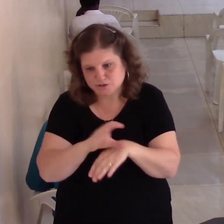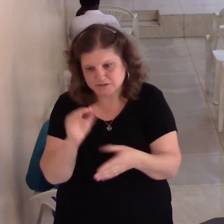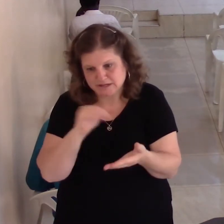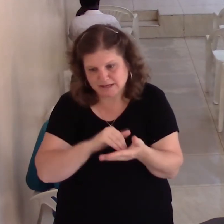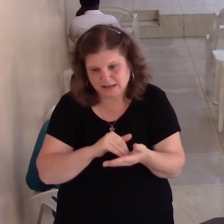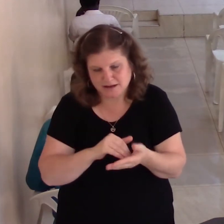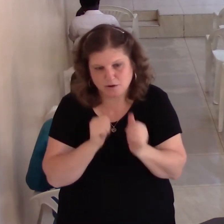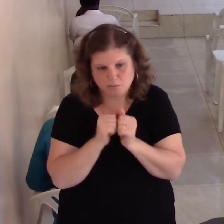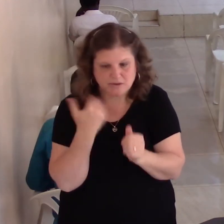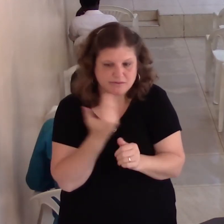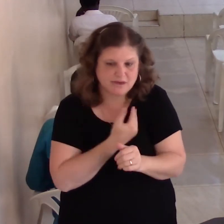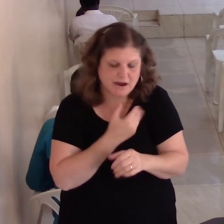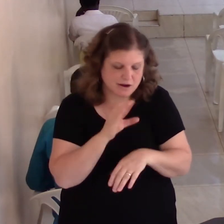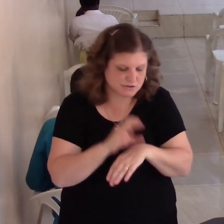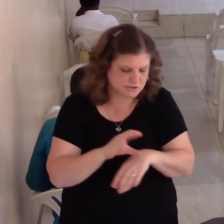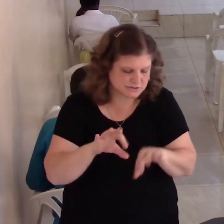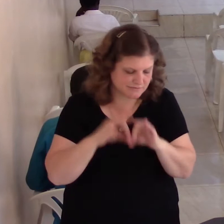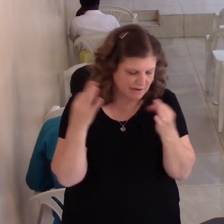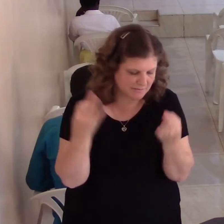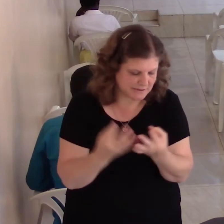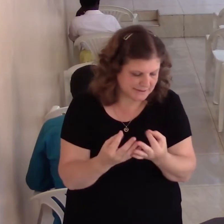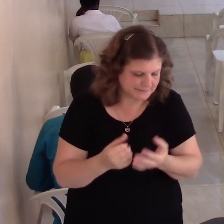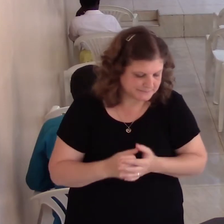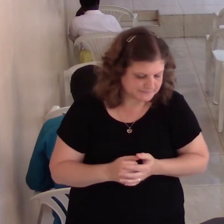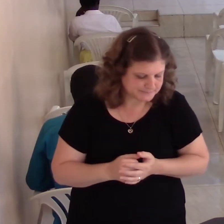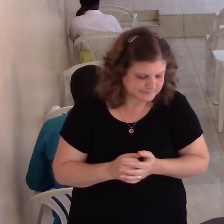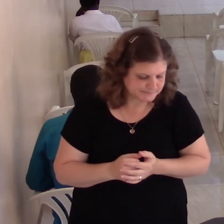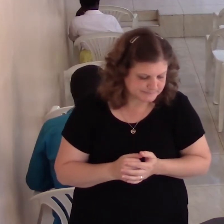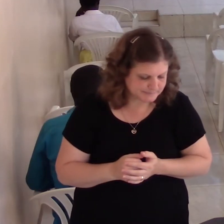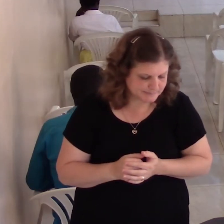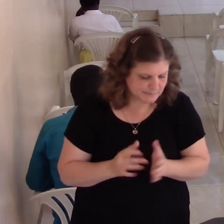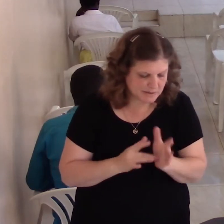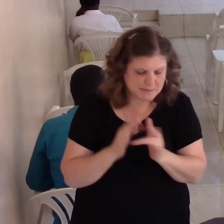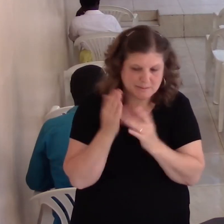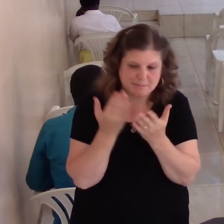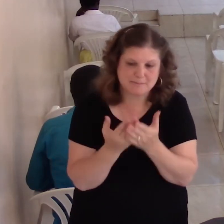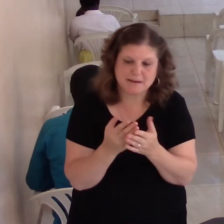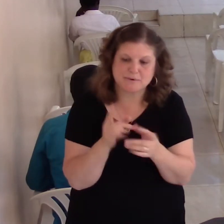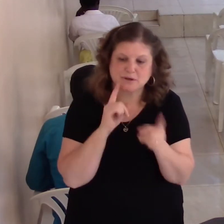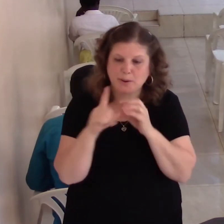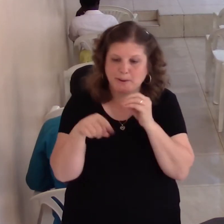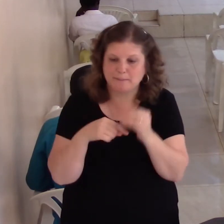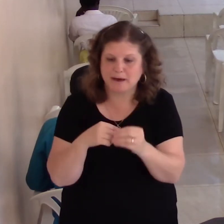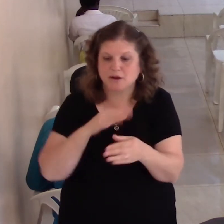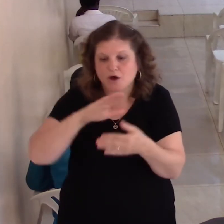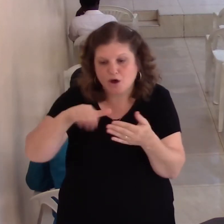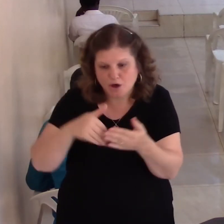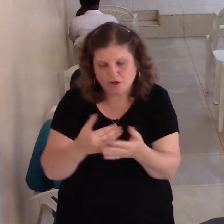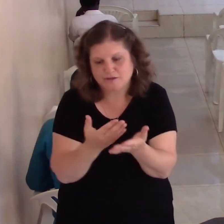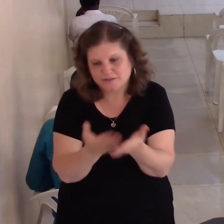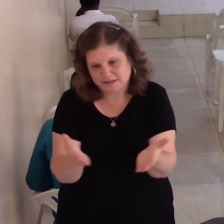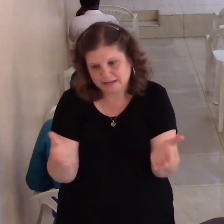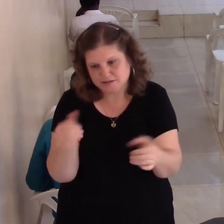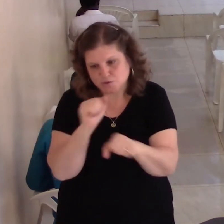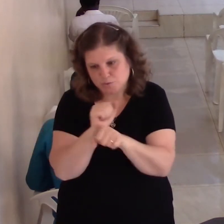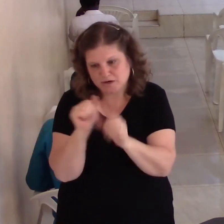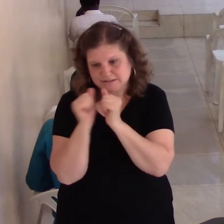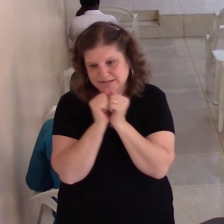family. And you the Bible talks about that all things work together for good. This morning we have a